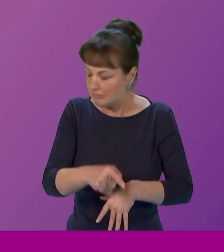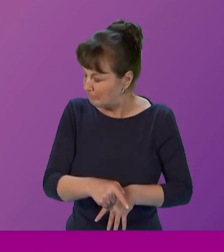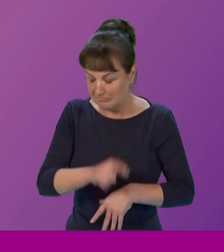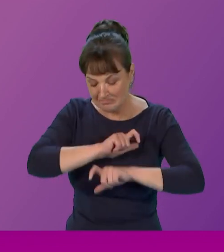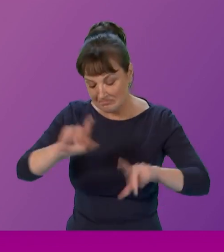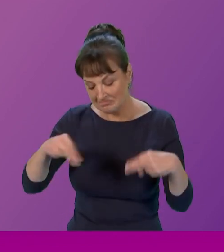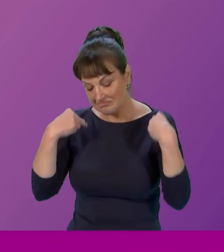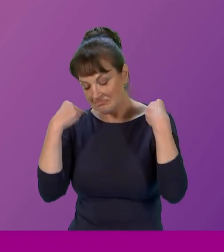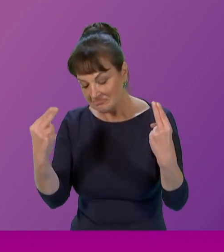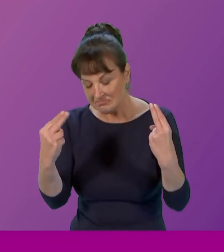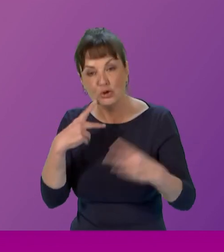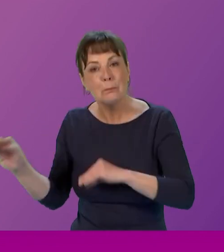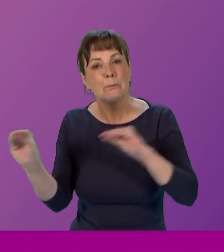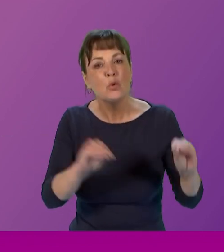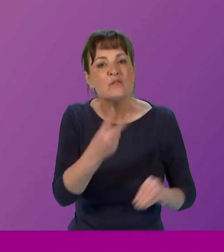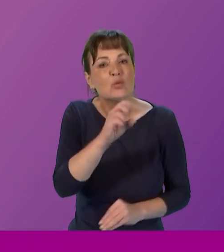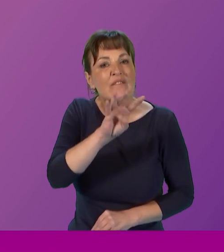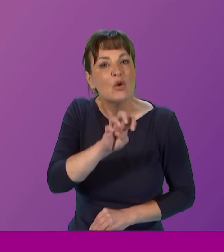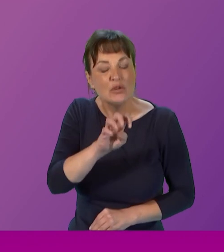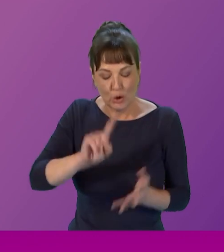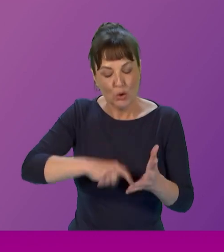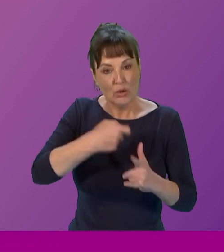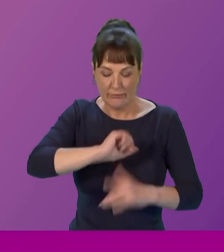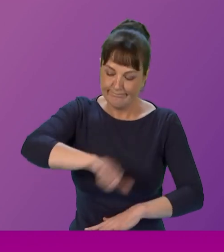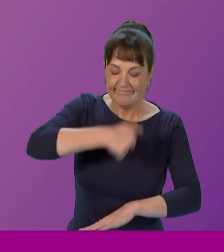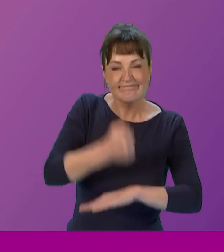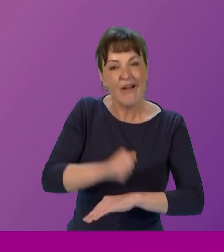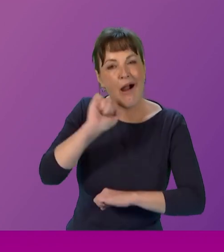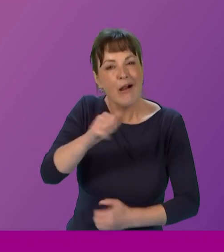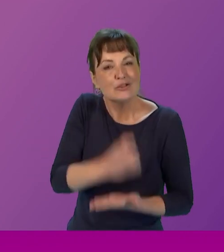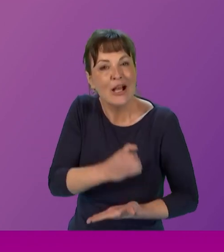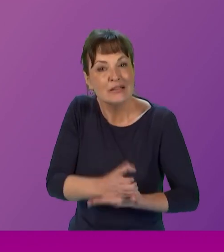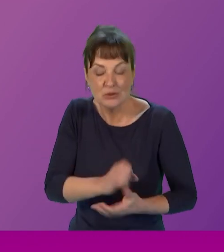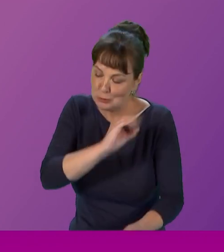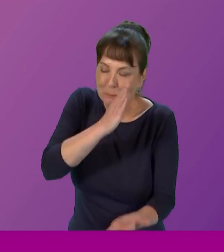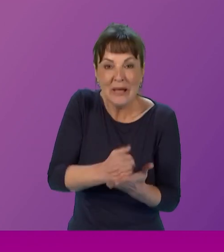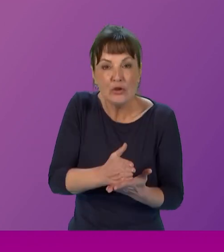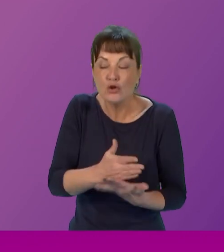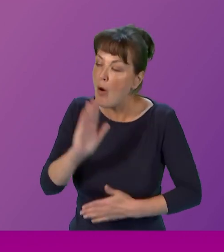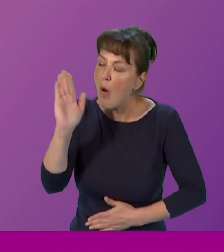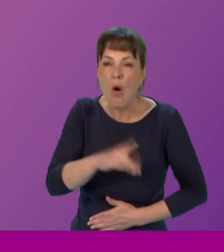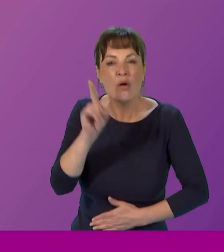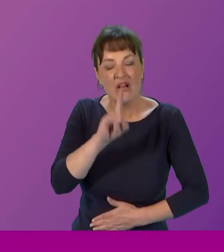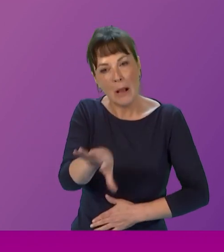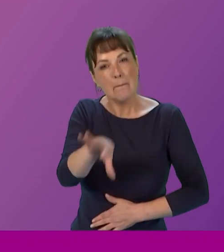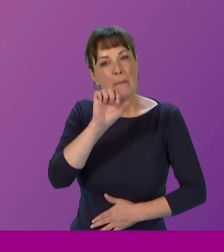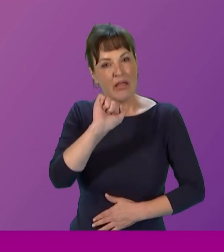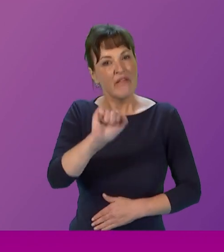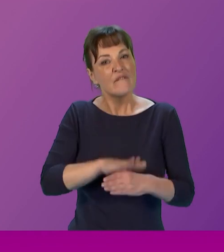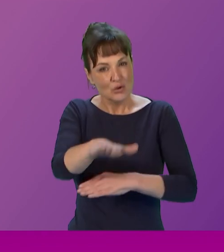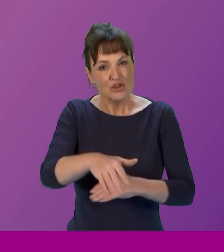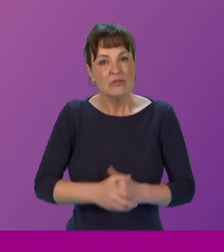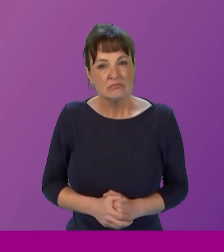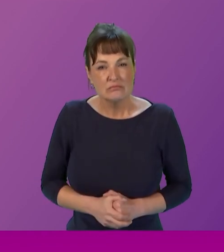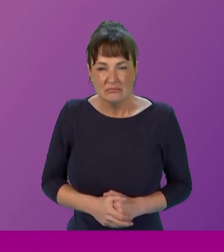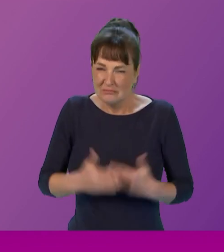2014 when she moved to the UK she started the Malala Fund to ensure that every girl could choose their own future she continues to